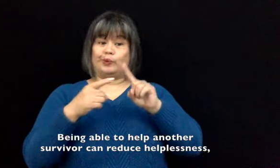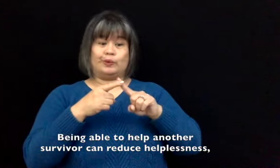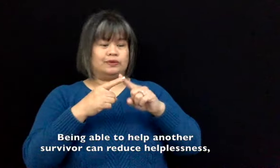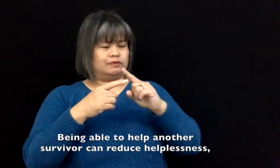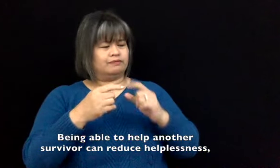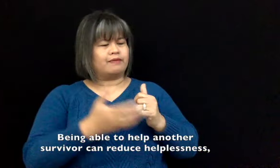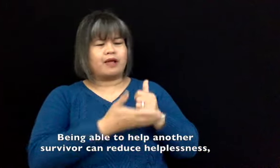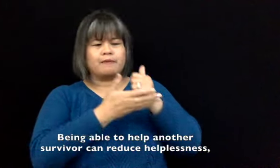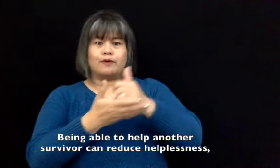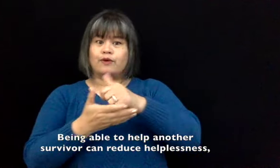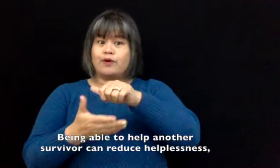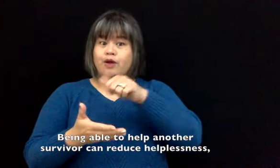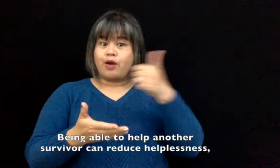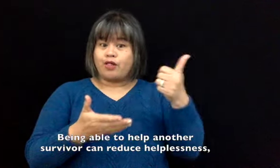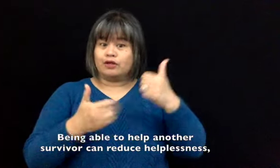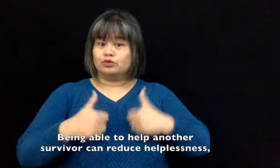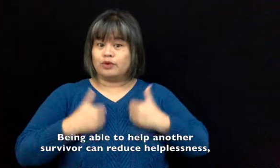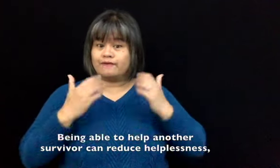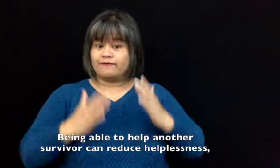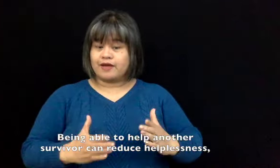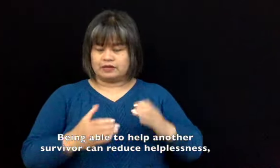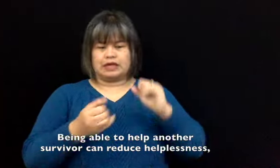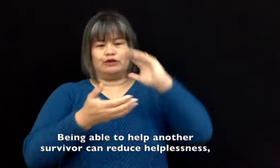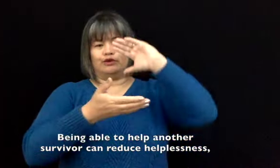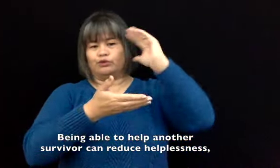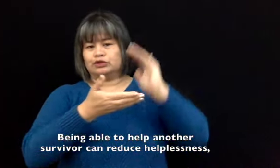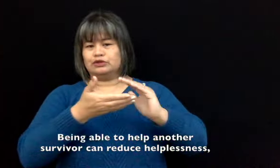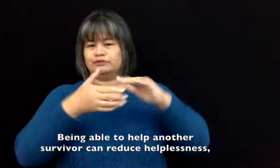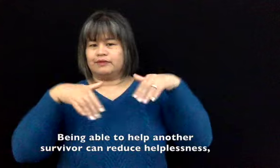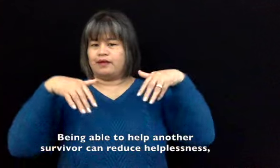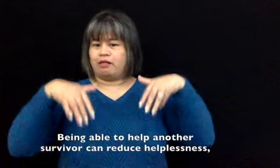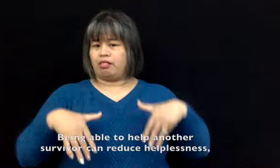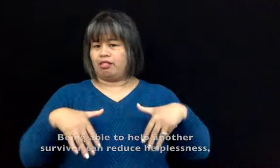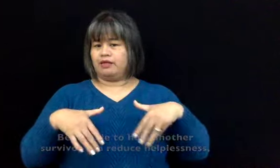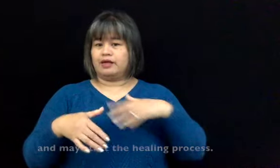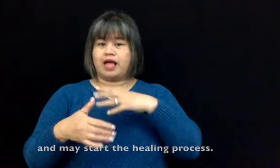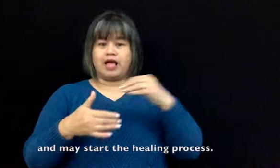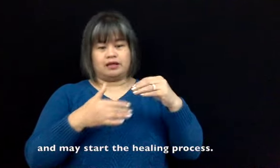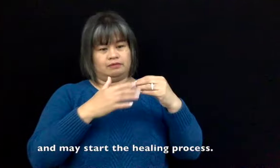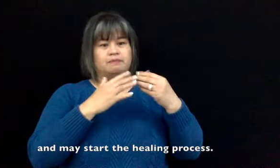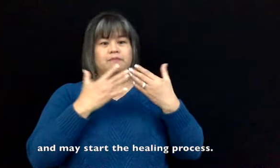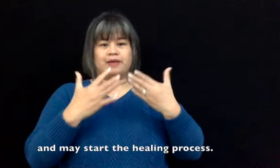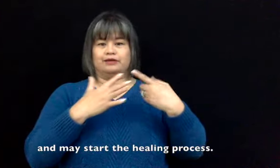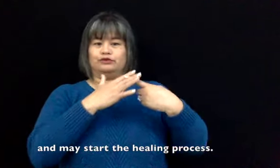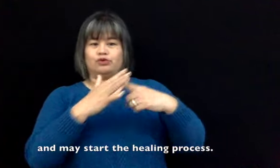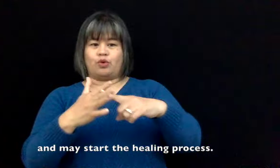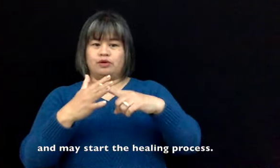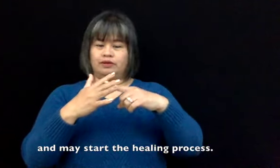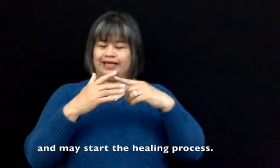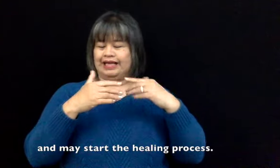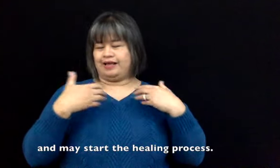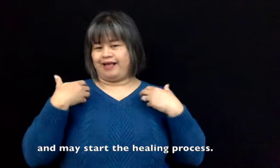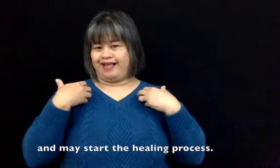Being able to help another survivor can reduce helplessness, and may start the healing process.